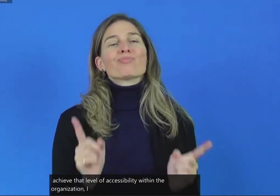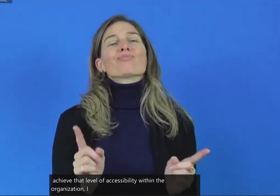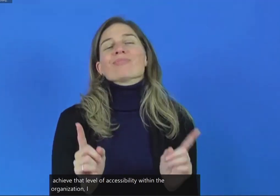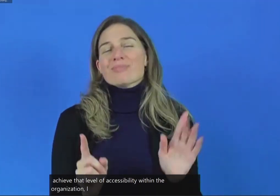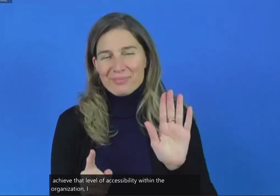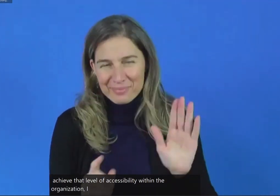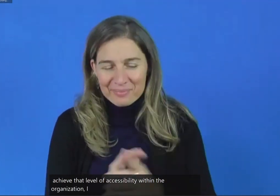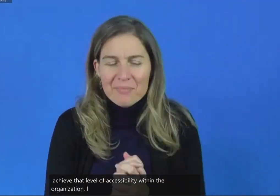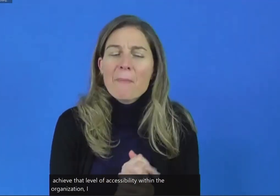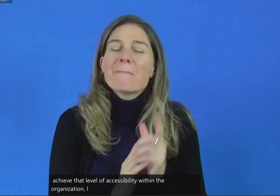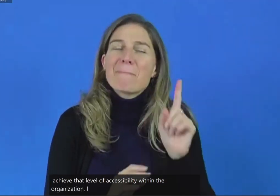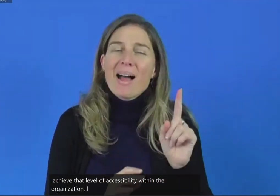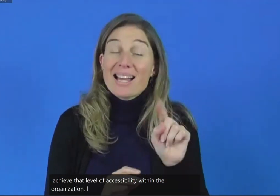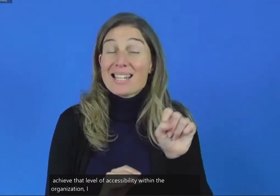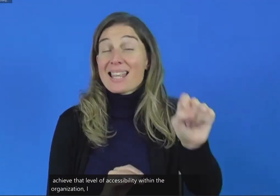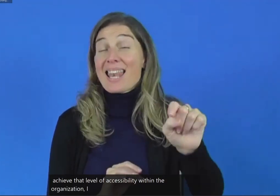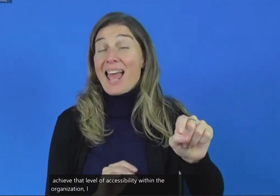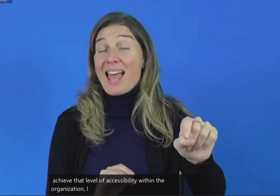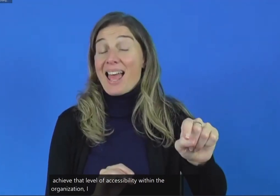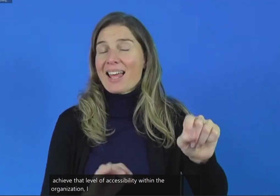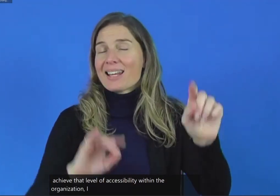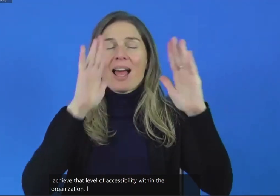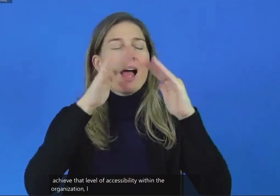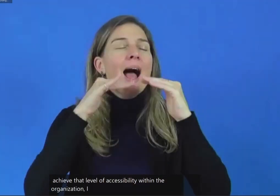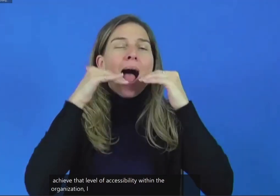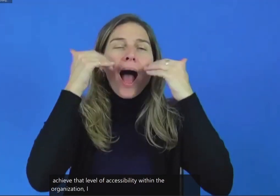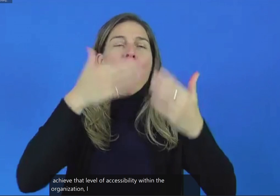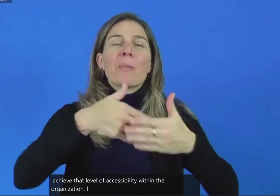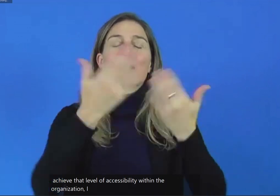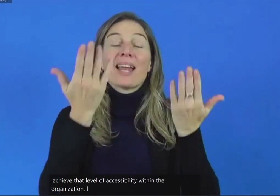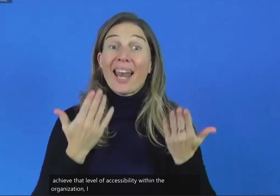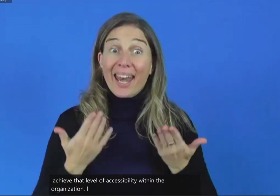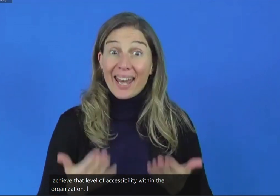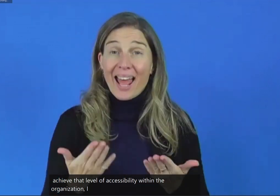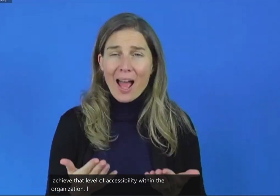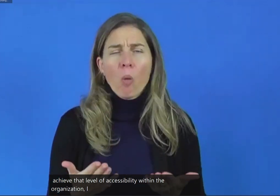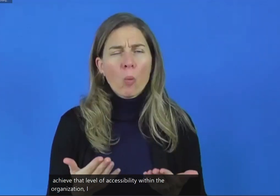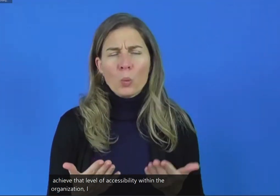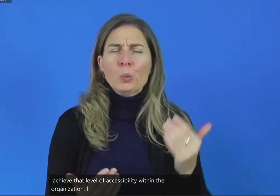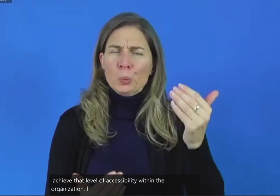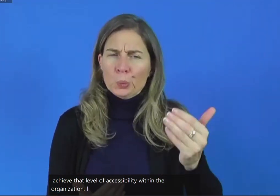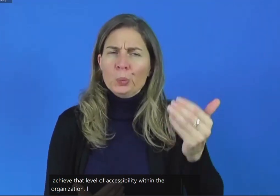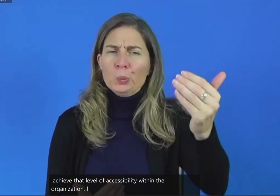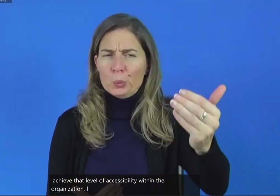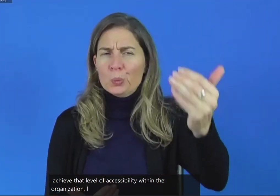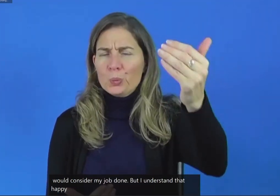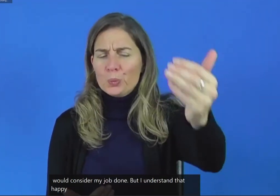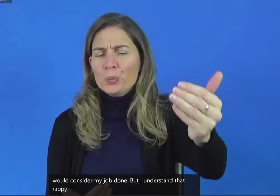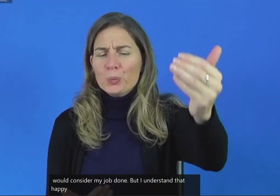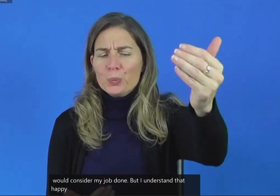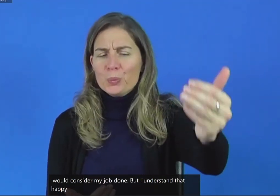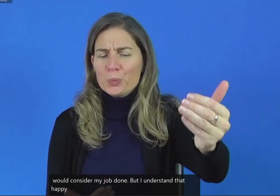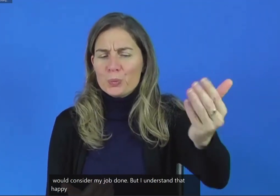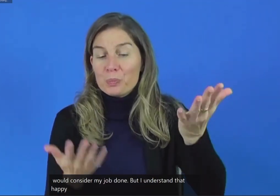that happy day is a little bit late and we may not see that happy day